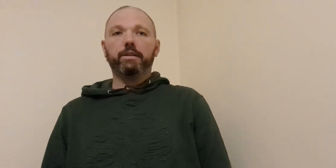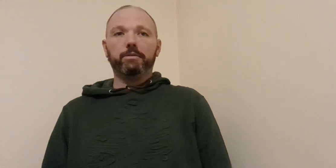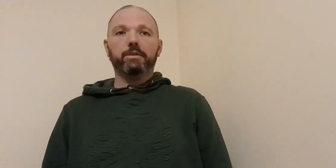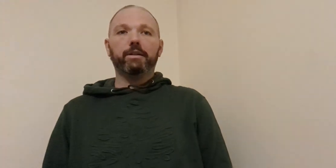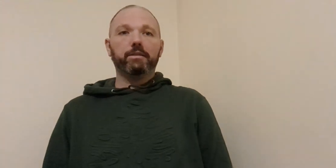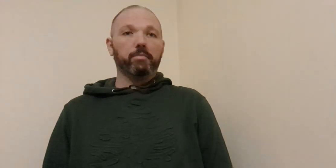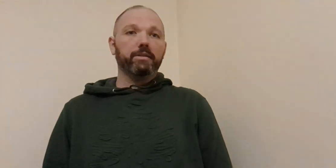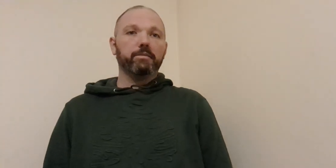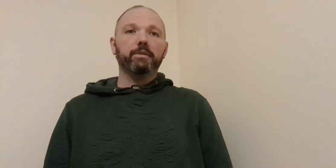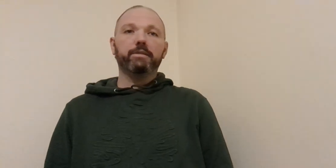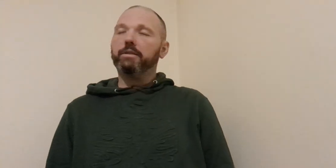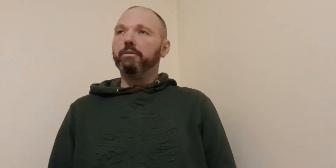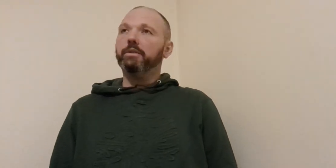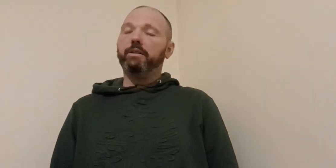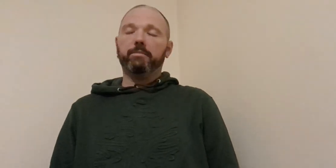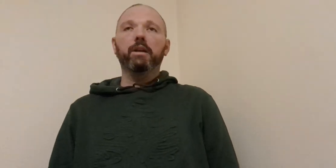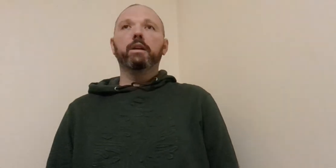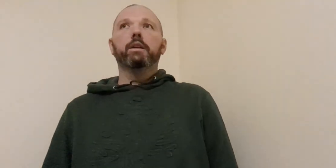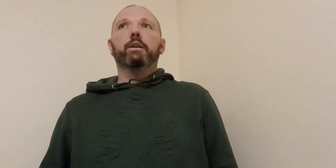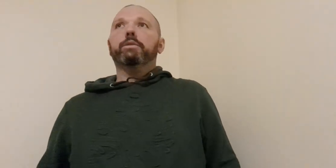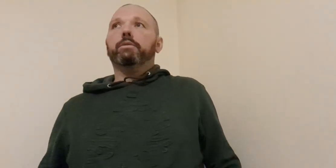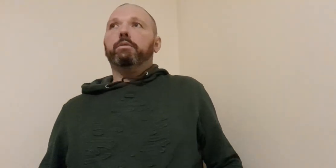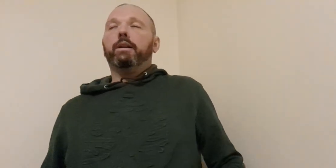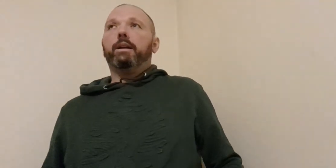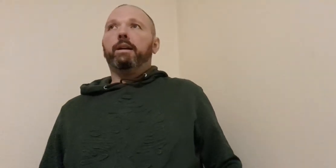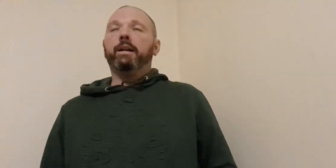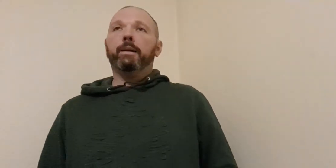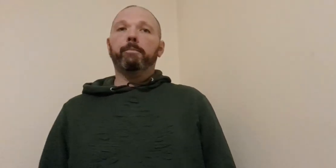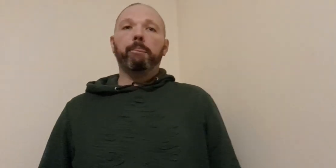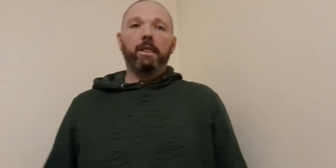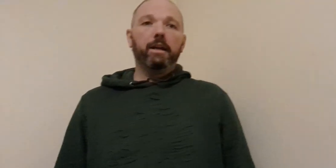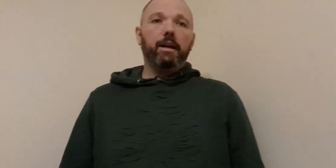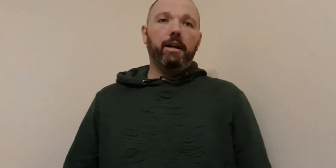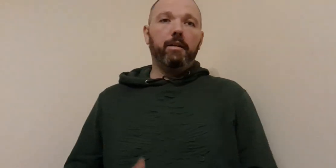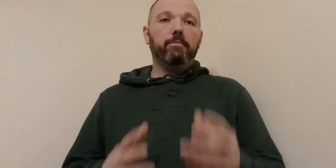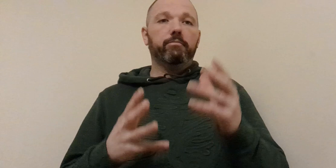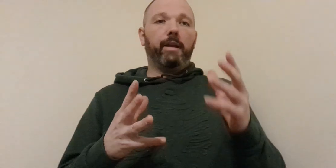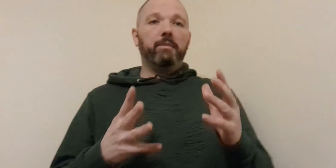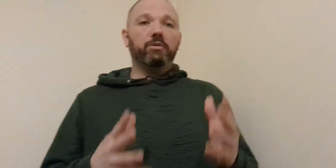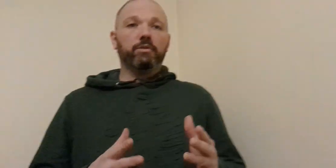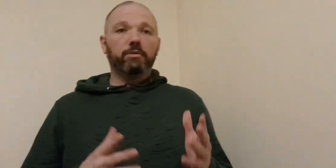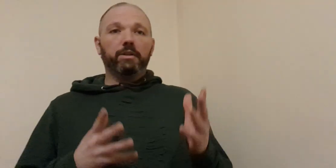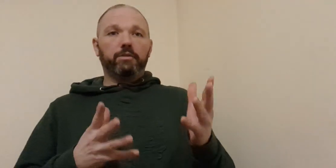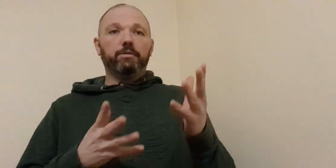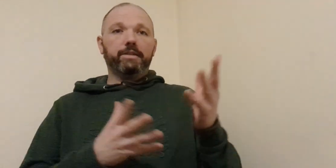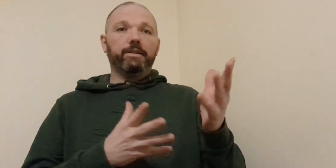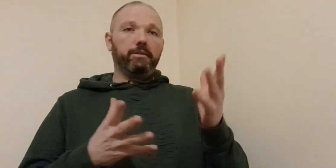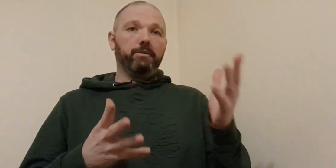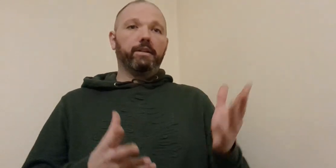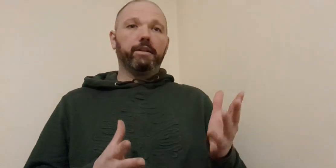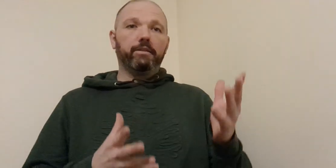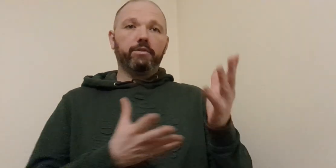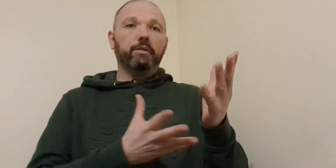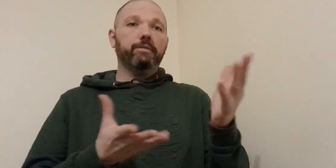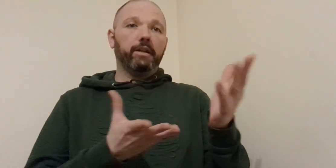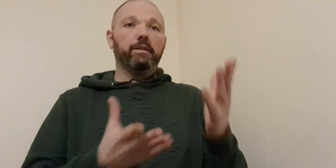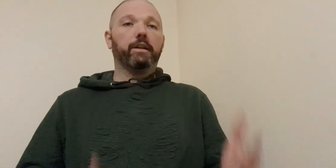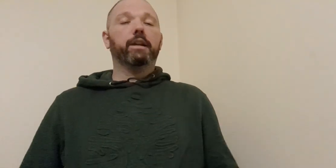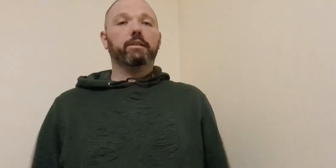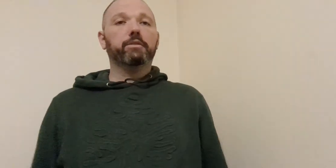like with the kind of the principles like within them. So I mean just going through let's go the kind of the shofar or the hand like